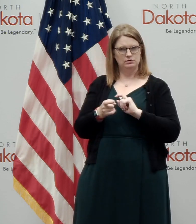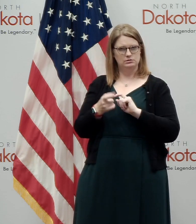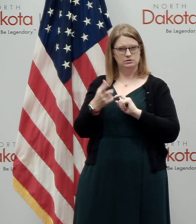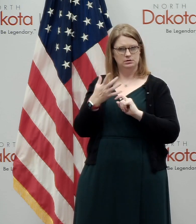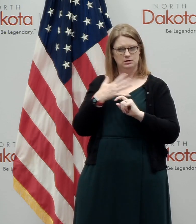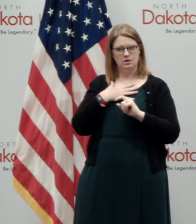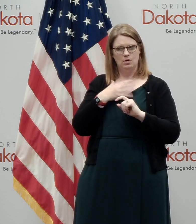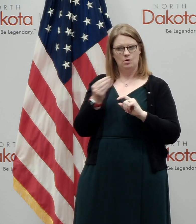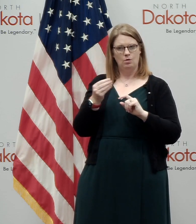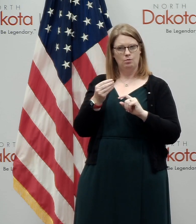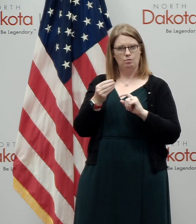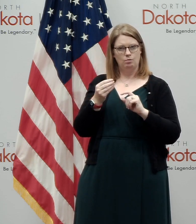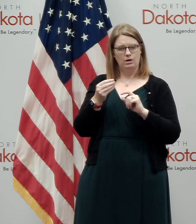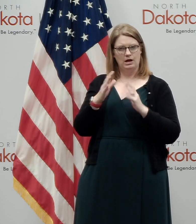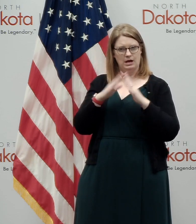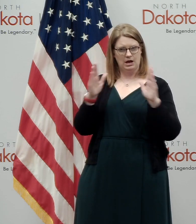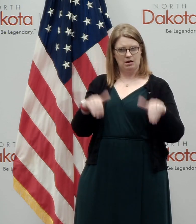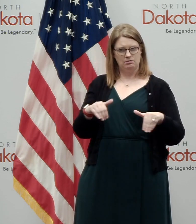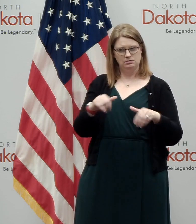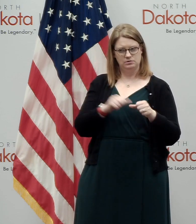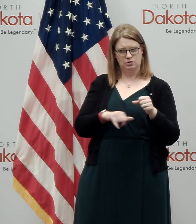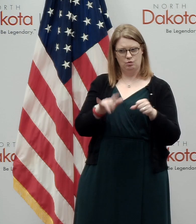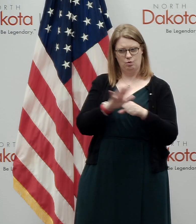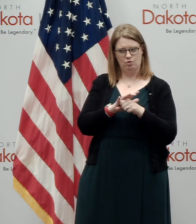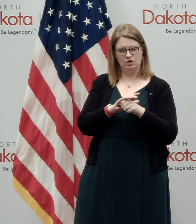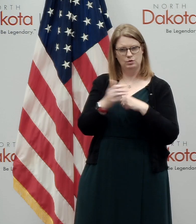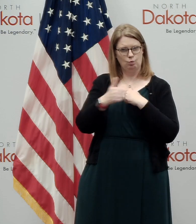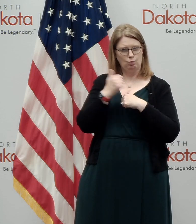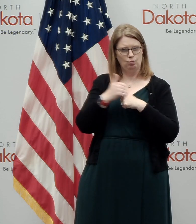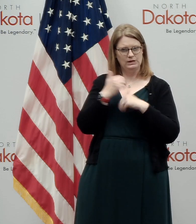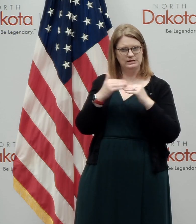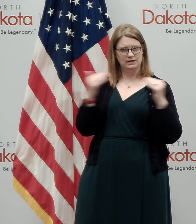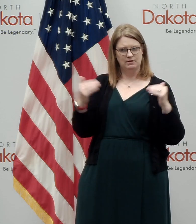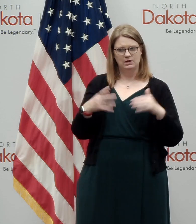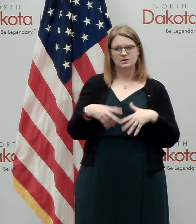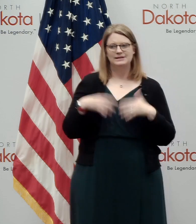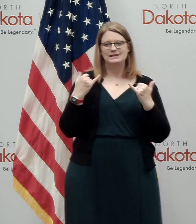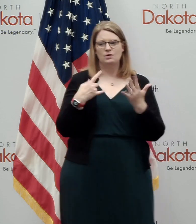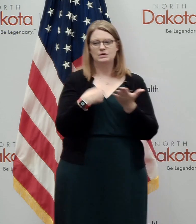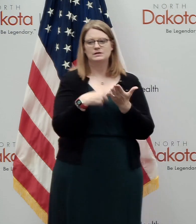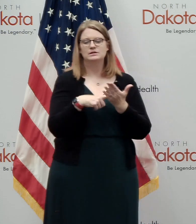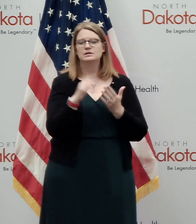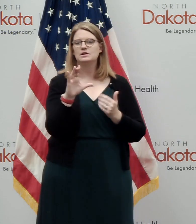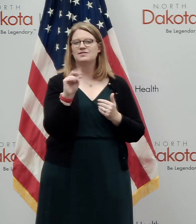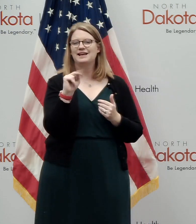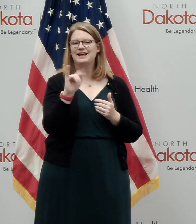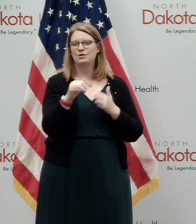affected communities, which brings us to the next topic, which is the county risk level update.